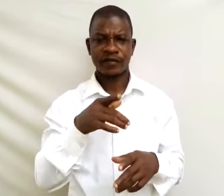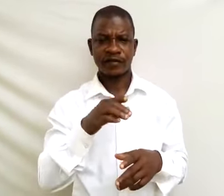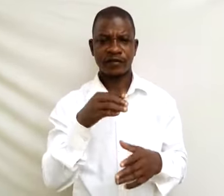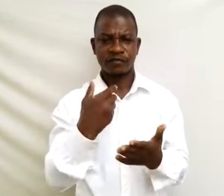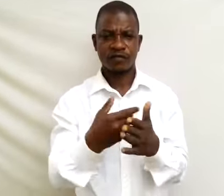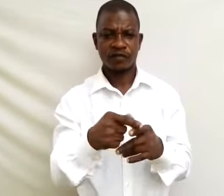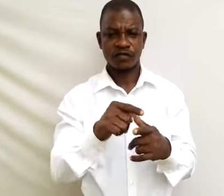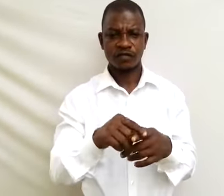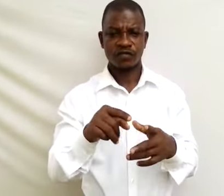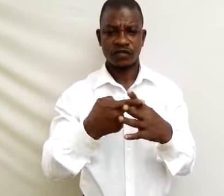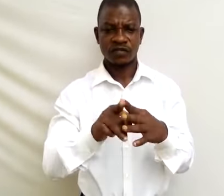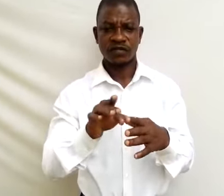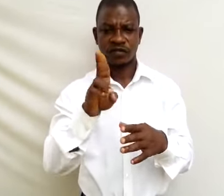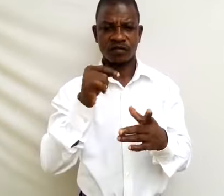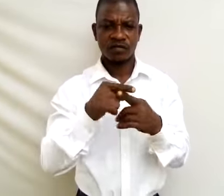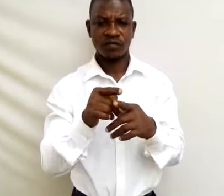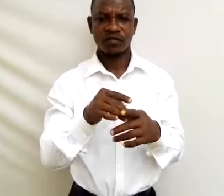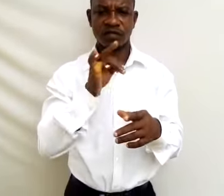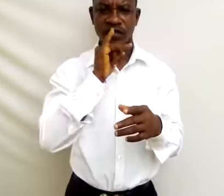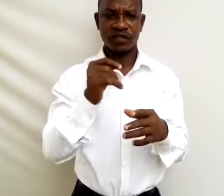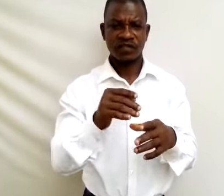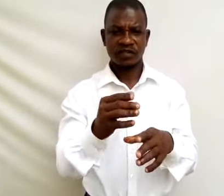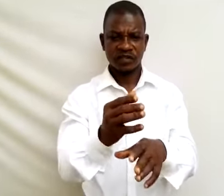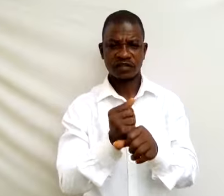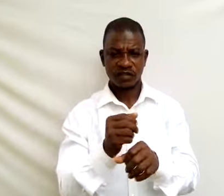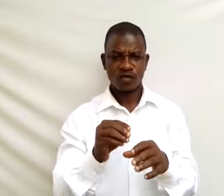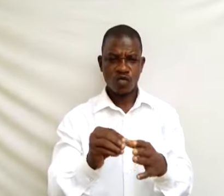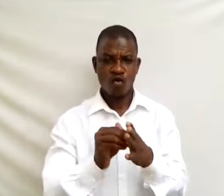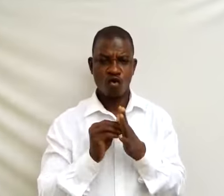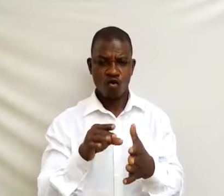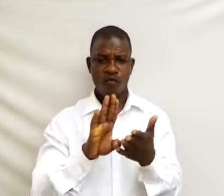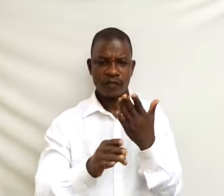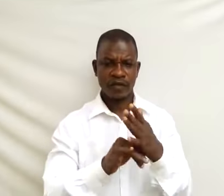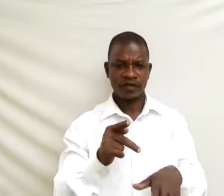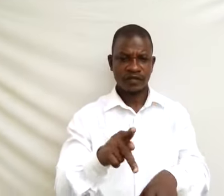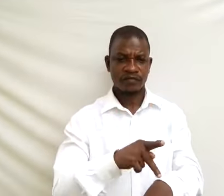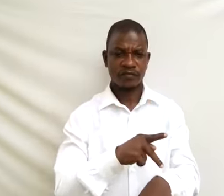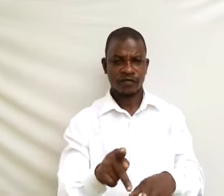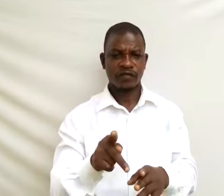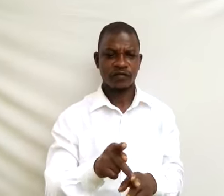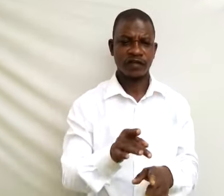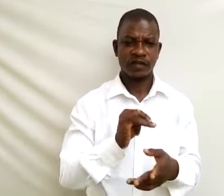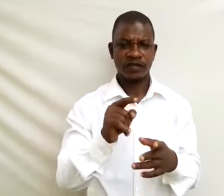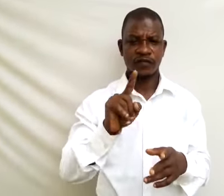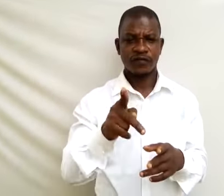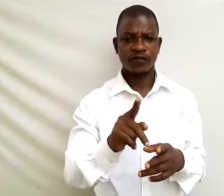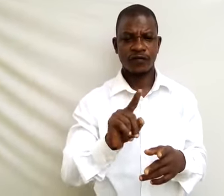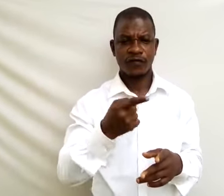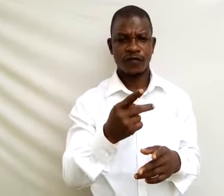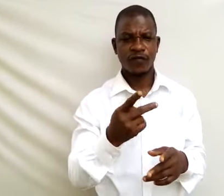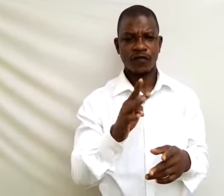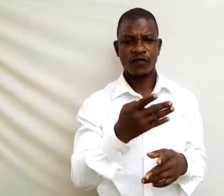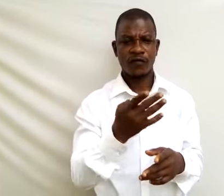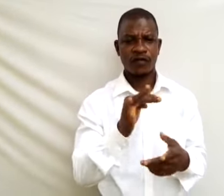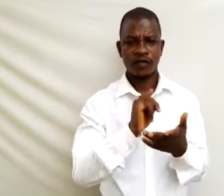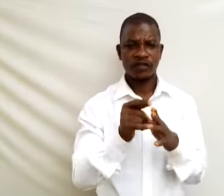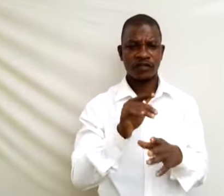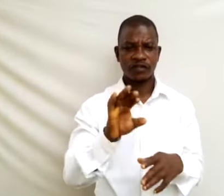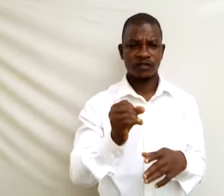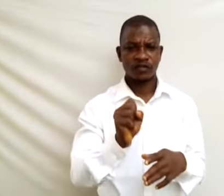up the business is solely provided by the proprietor. Four, the sole proprietor has unlimited